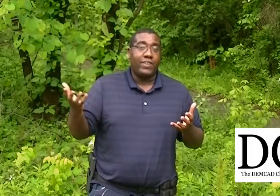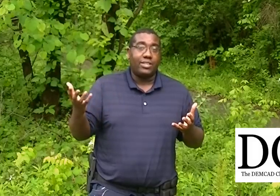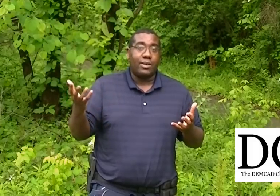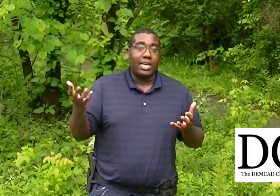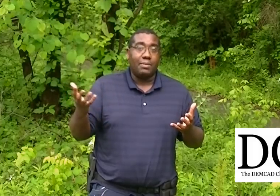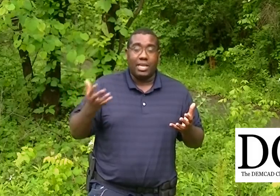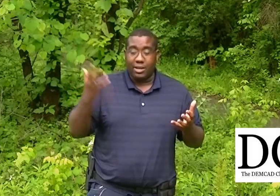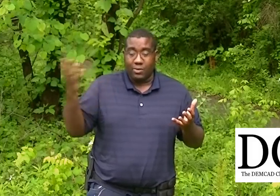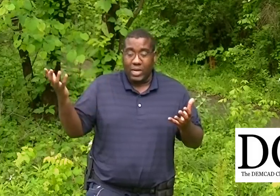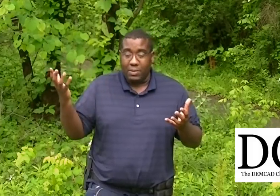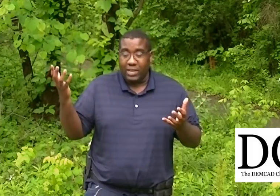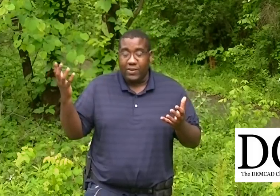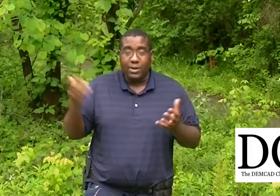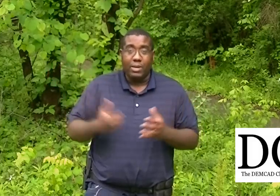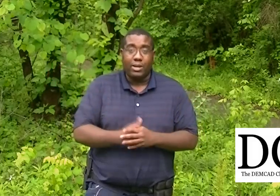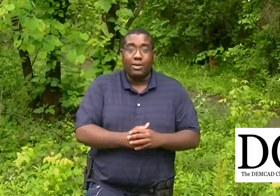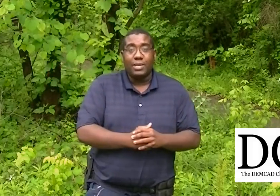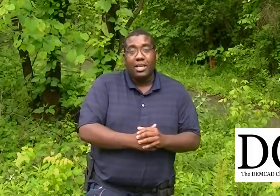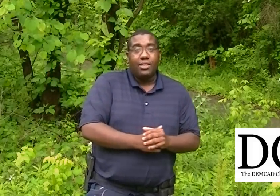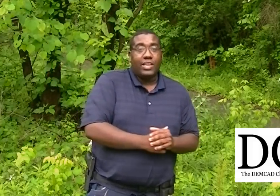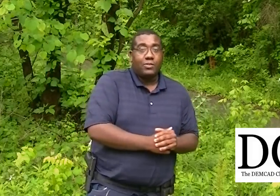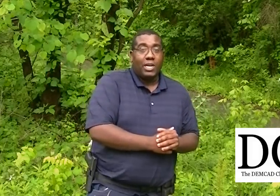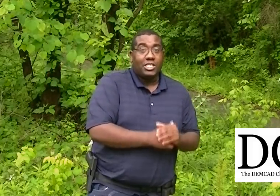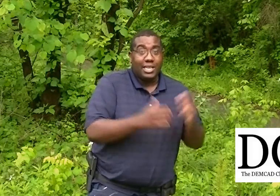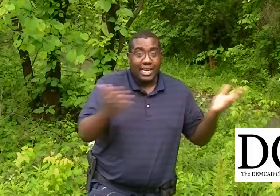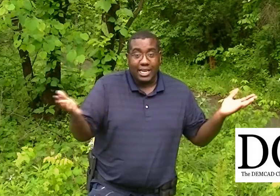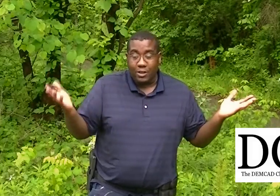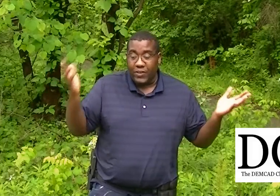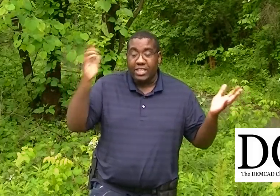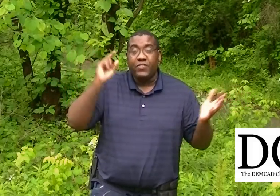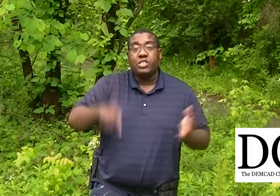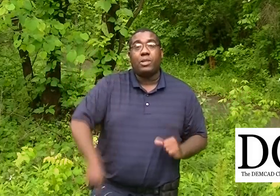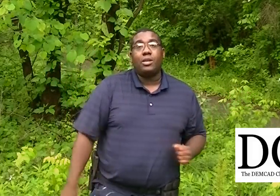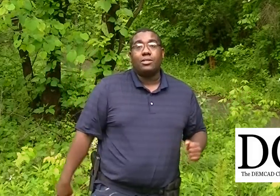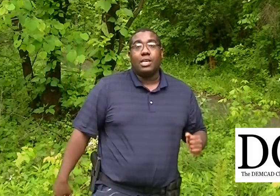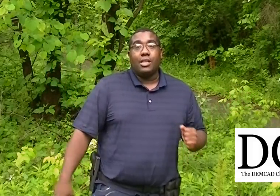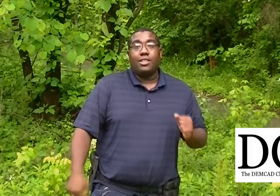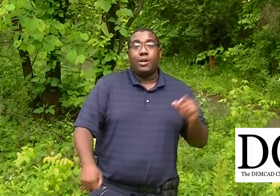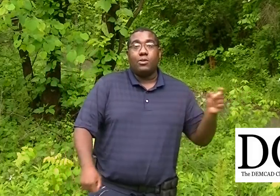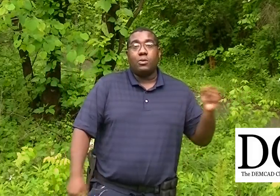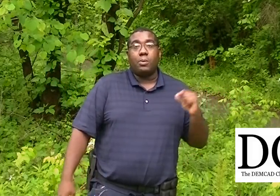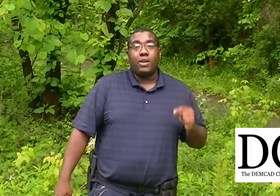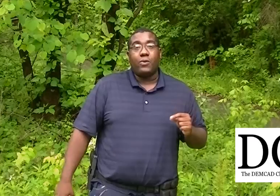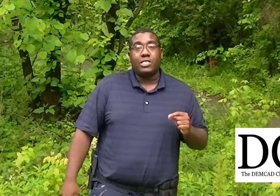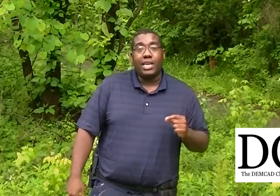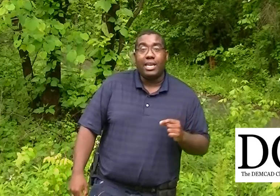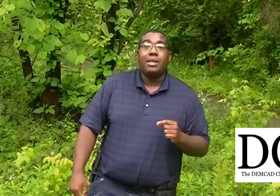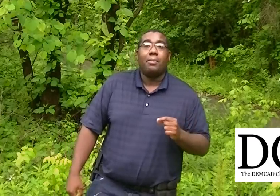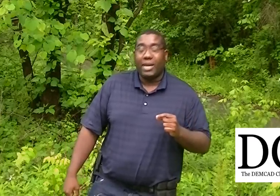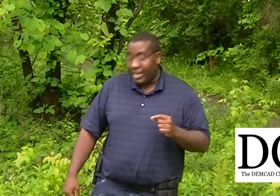affect our economy and our way of life here in America. Thanks for watching again. Don't forget, the future belongs to those who prepare for today. Bye.